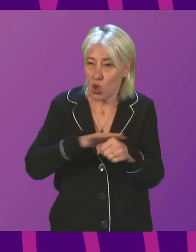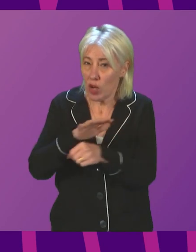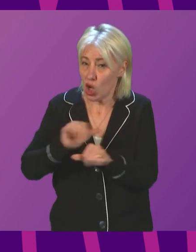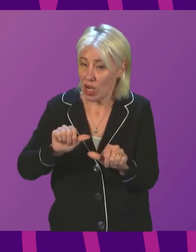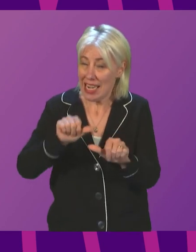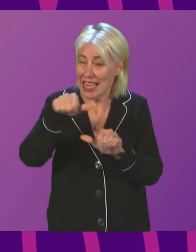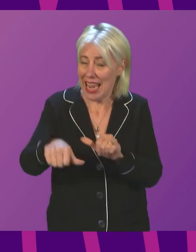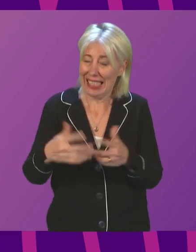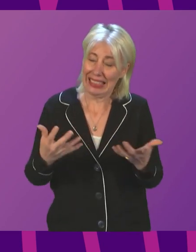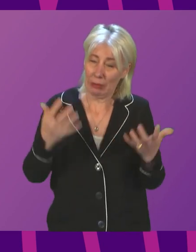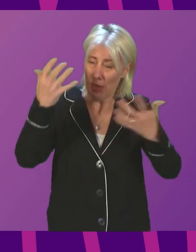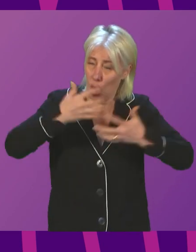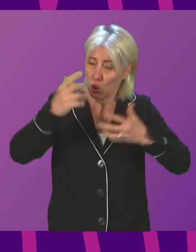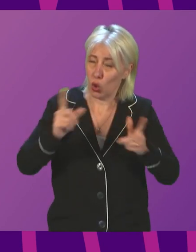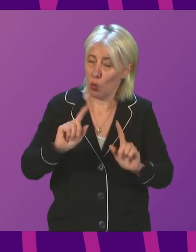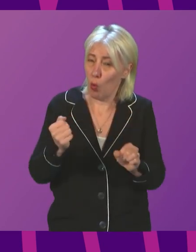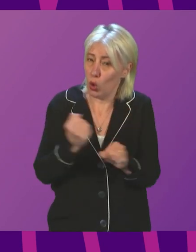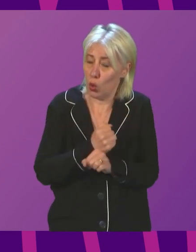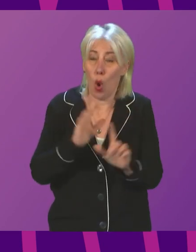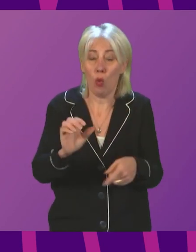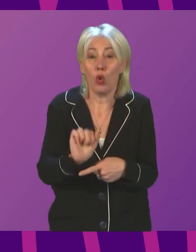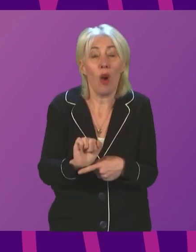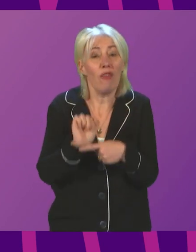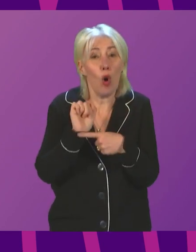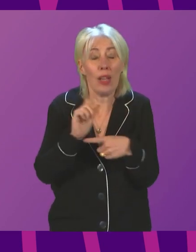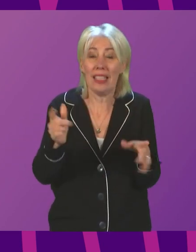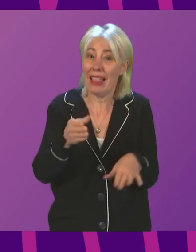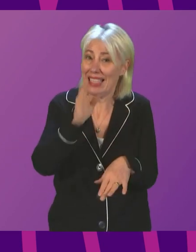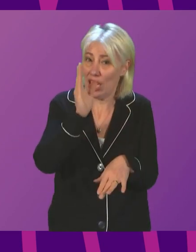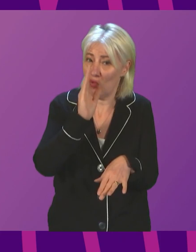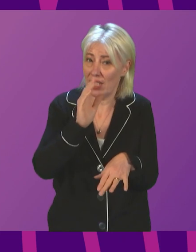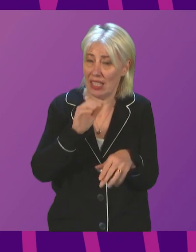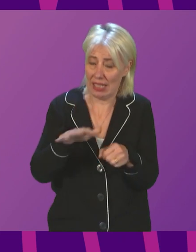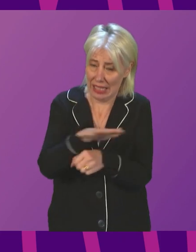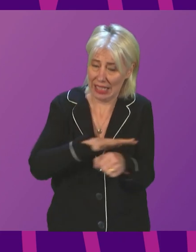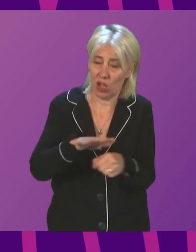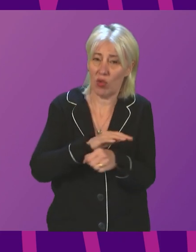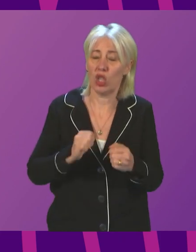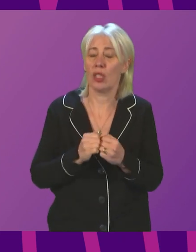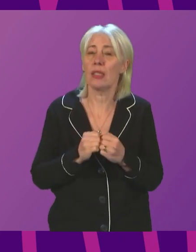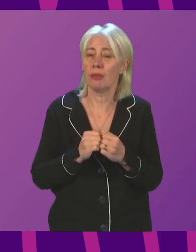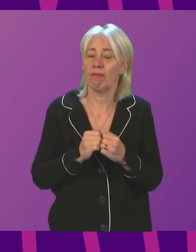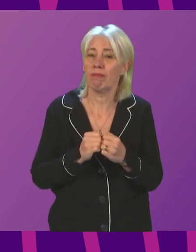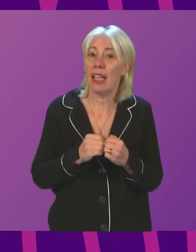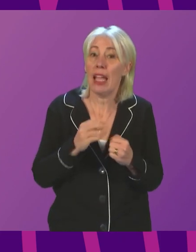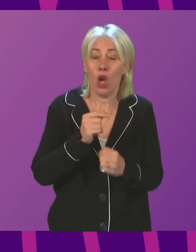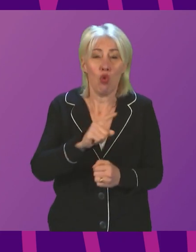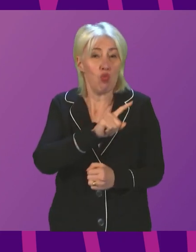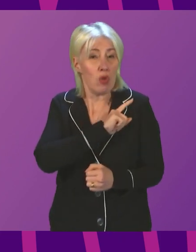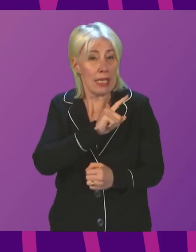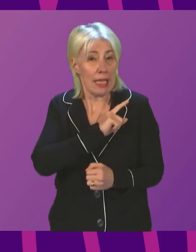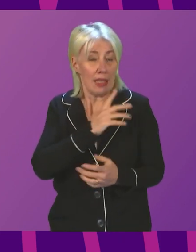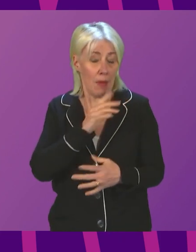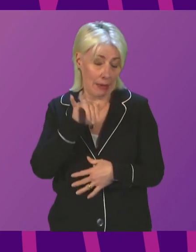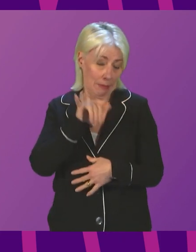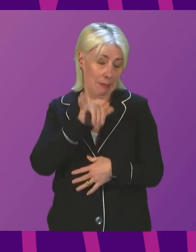next are very concerning. We need to avoid the most dangerous of those scenarios. There are some specific reasons to suspect